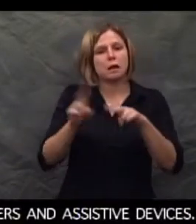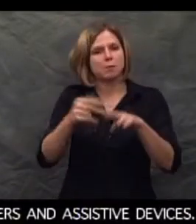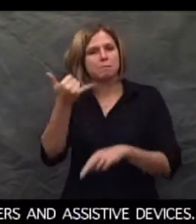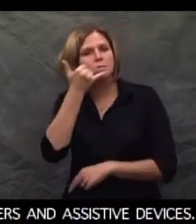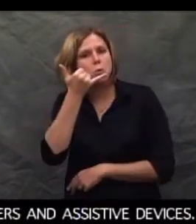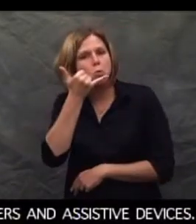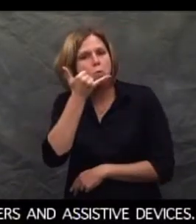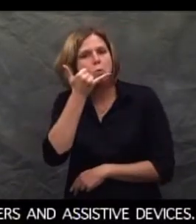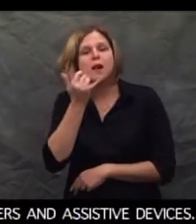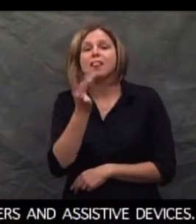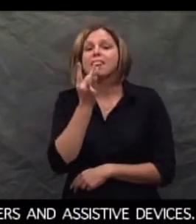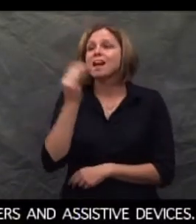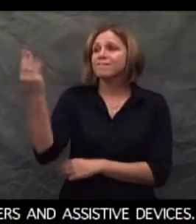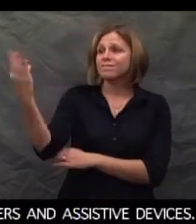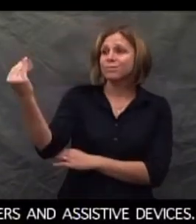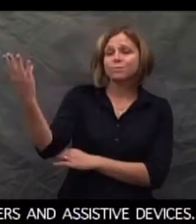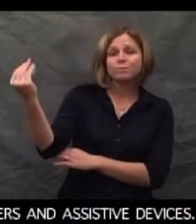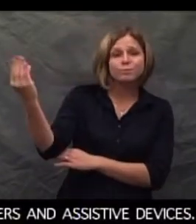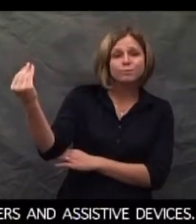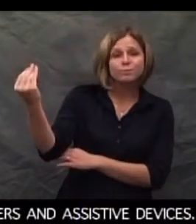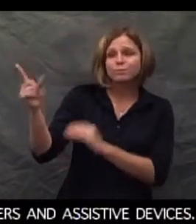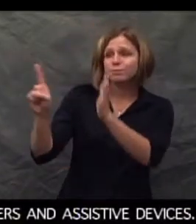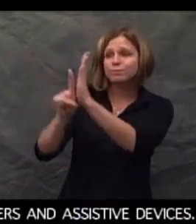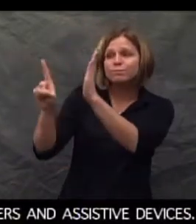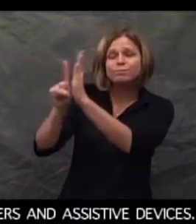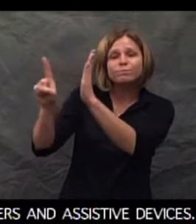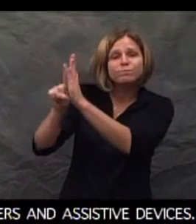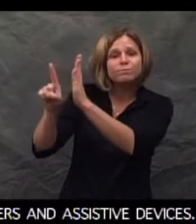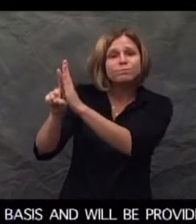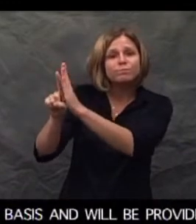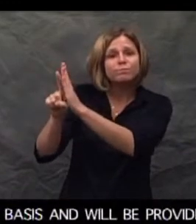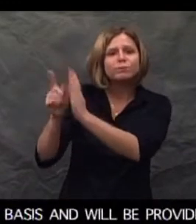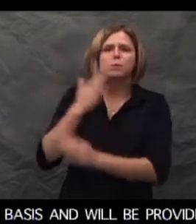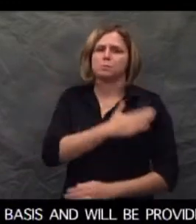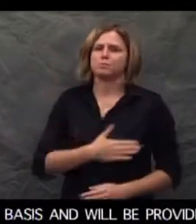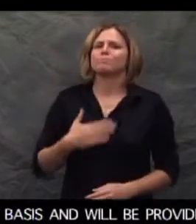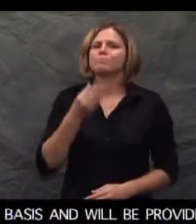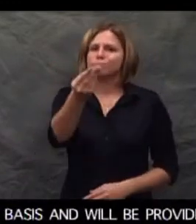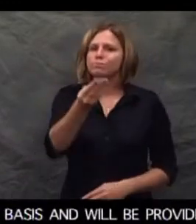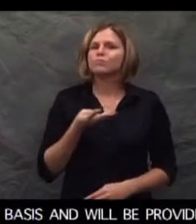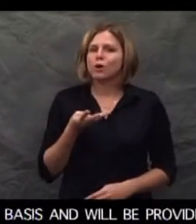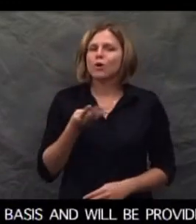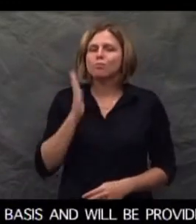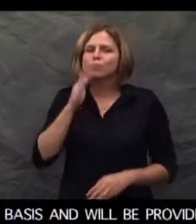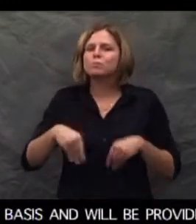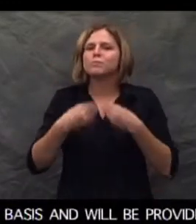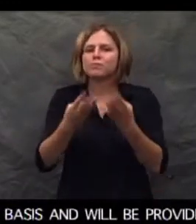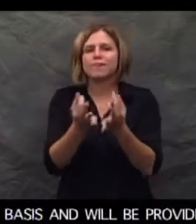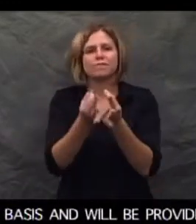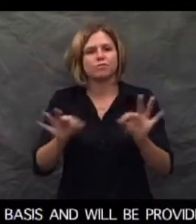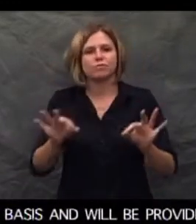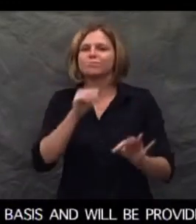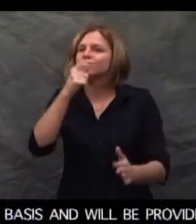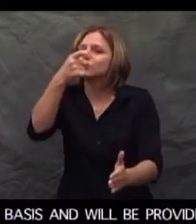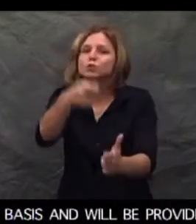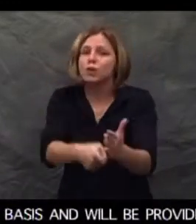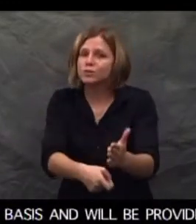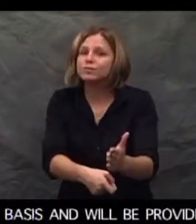and assistive devices. These services will be provided to the patient on a 24-hour basis and will be provided